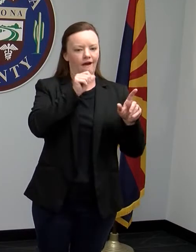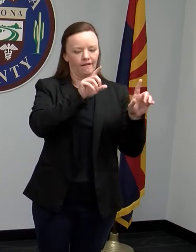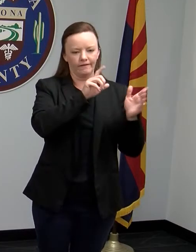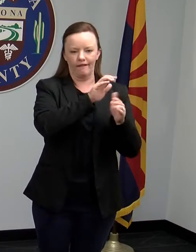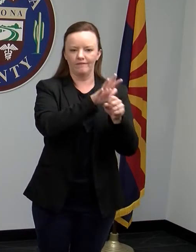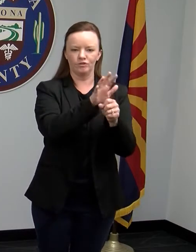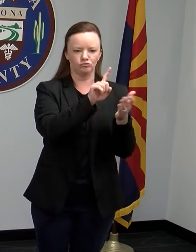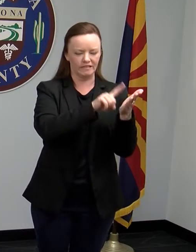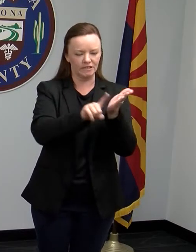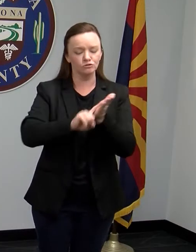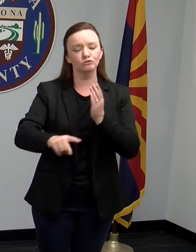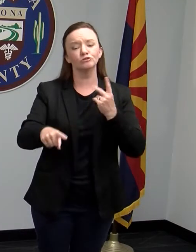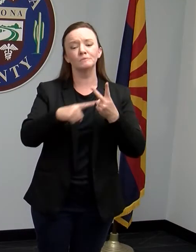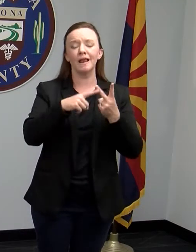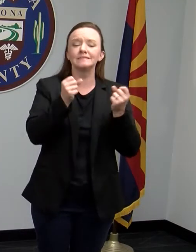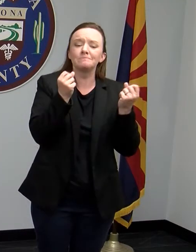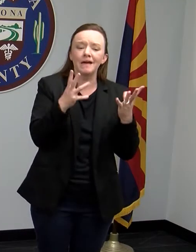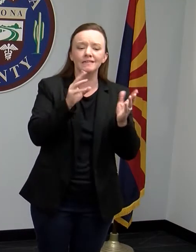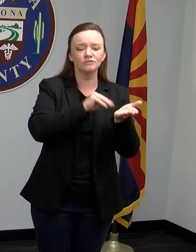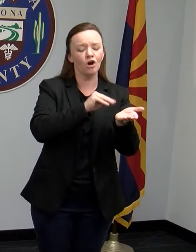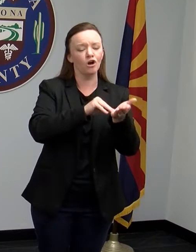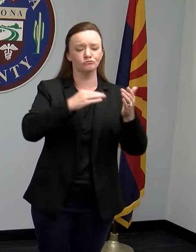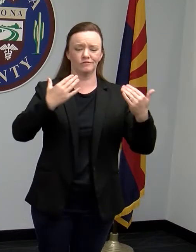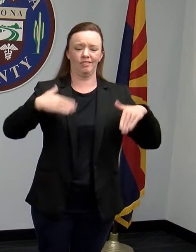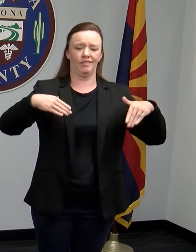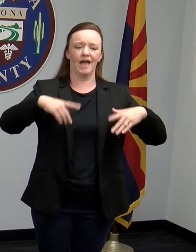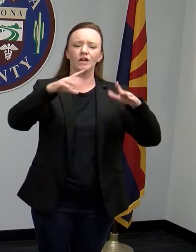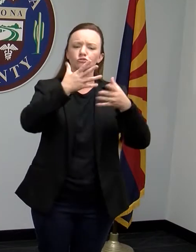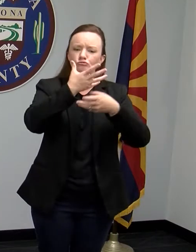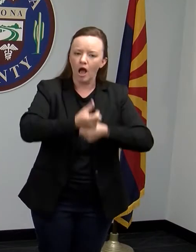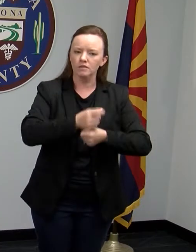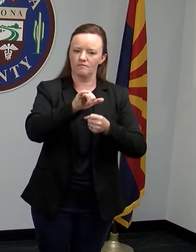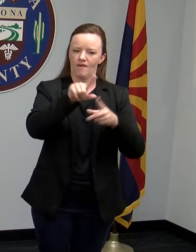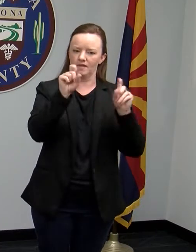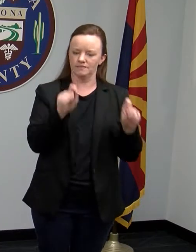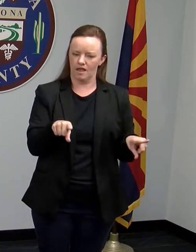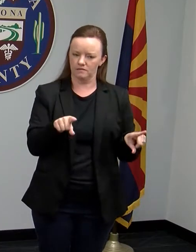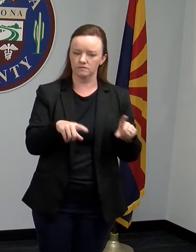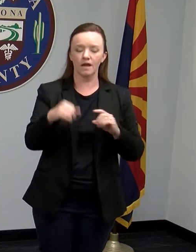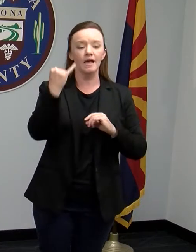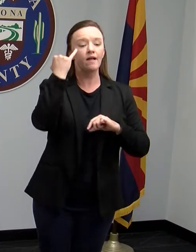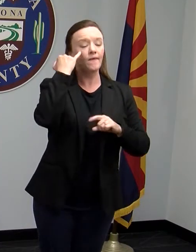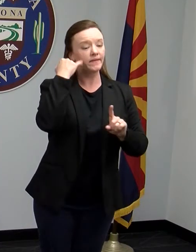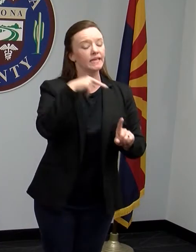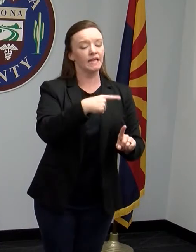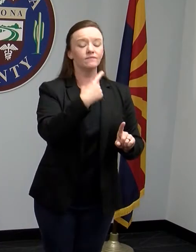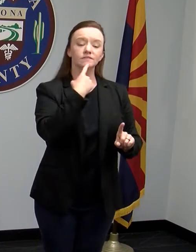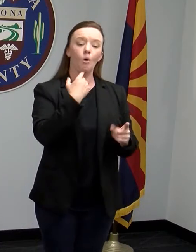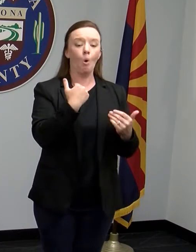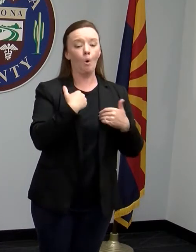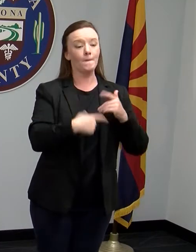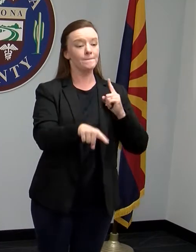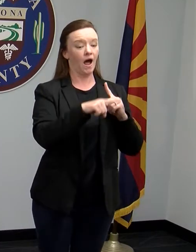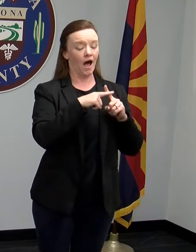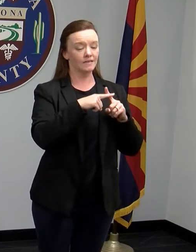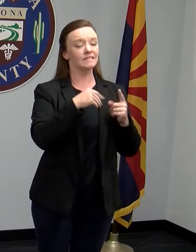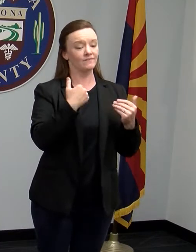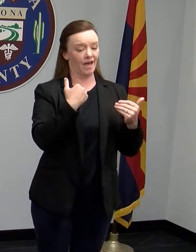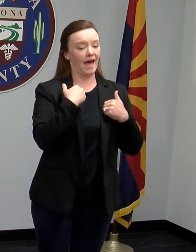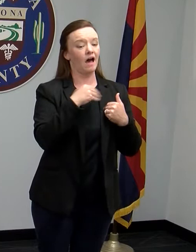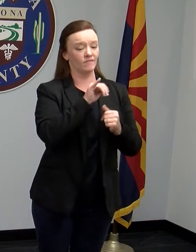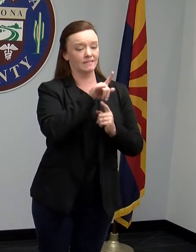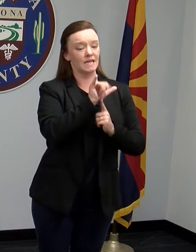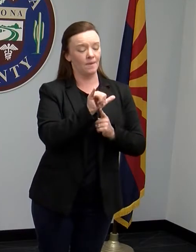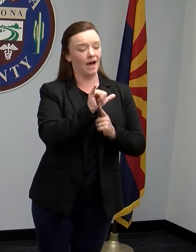with COVID-19. A false positive test result could lead someone to think that they are immune to the virus, which could